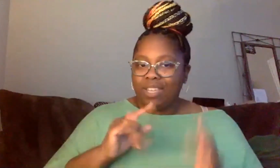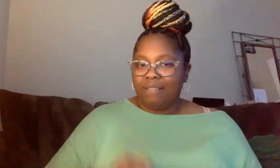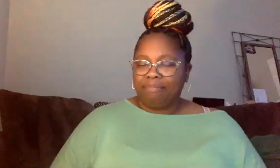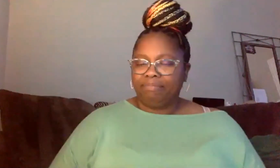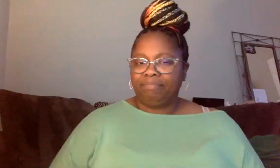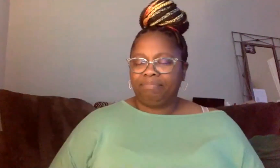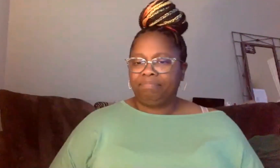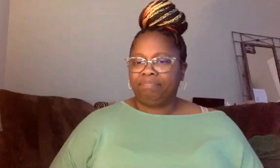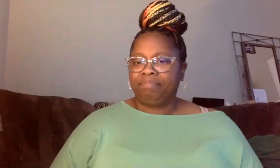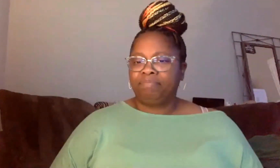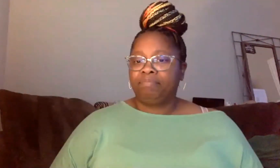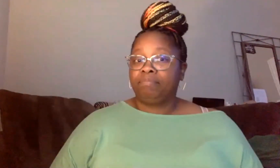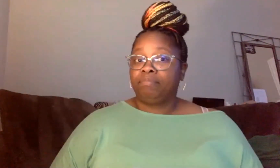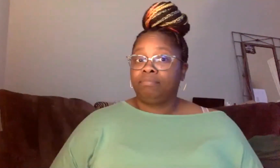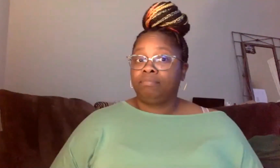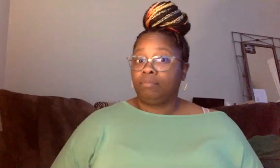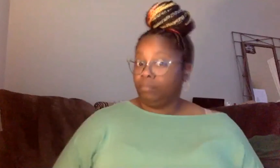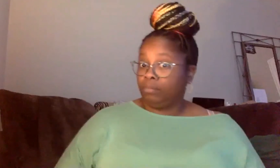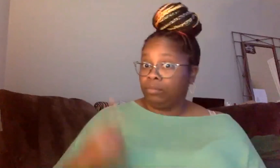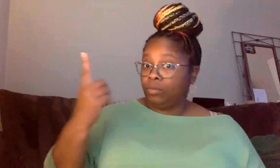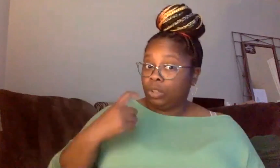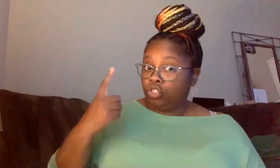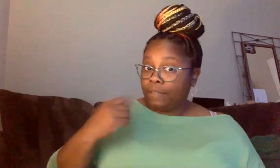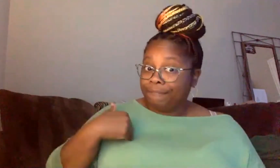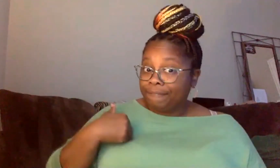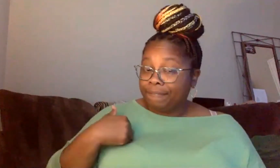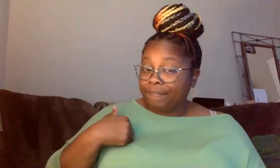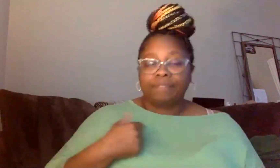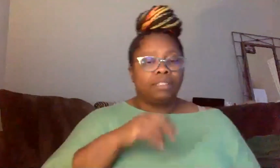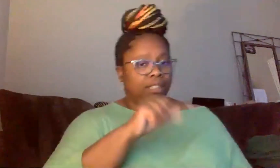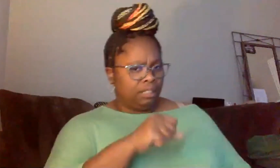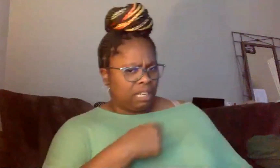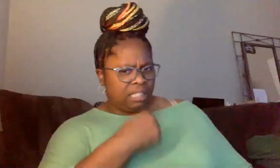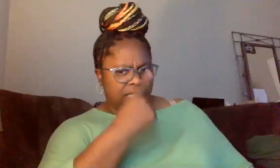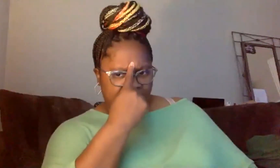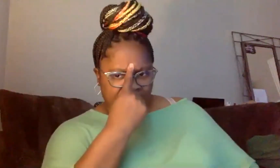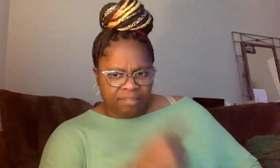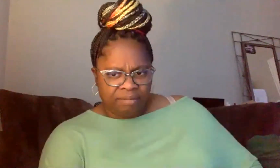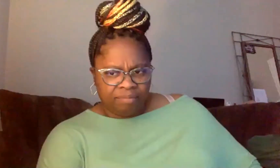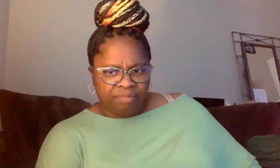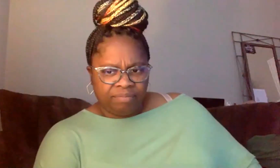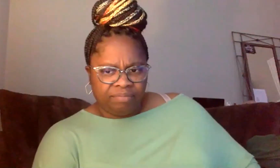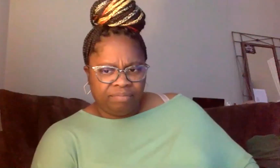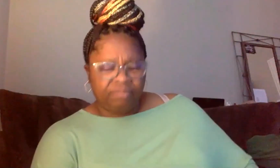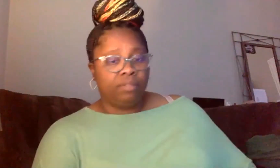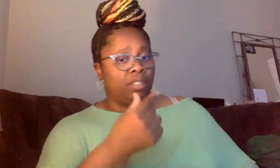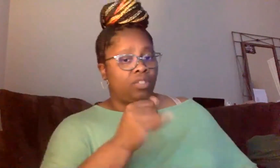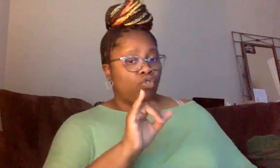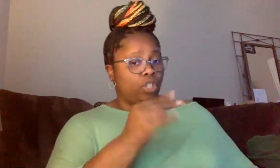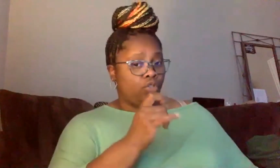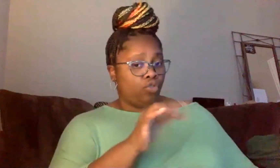Uh, so do we have a question? No? Uh, yes, I think. Okay. Ginger, can you?